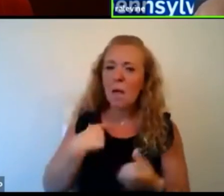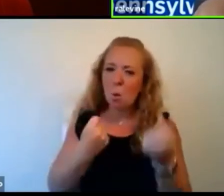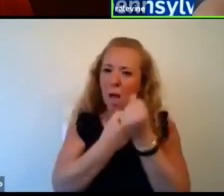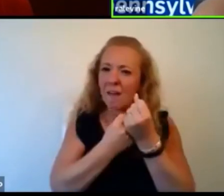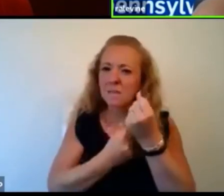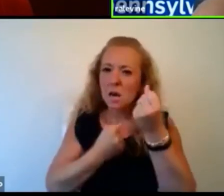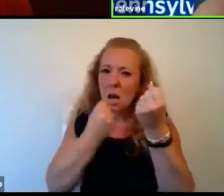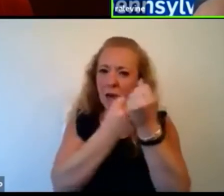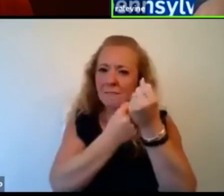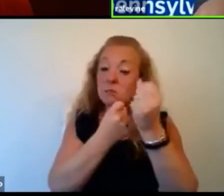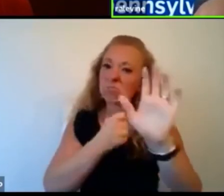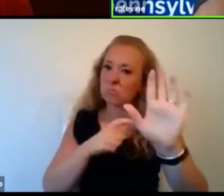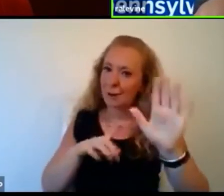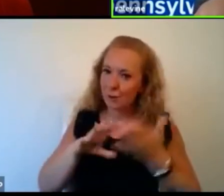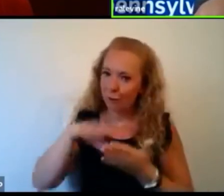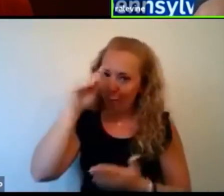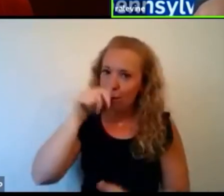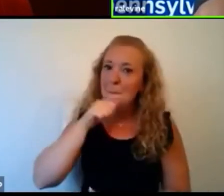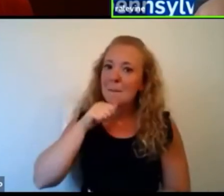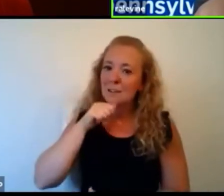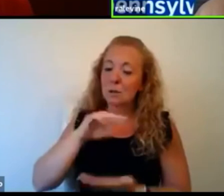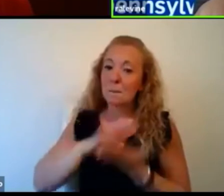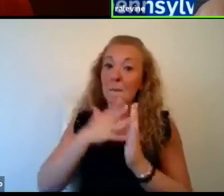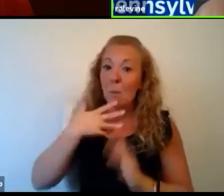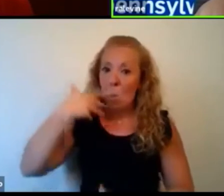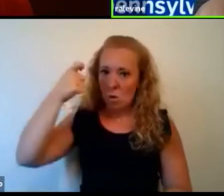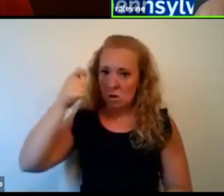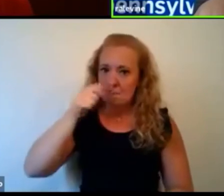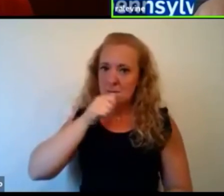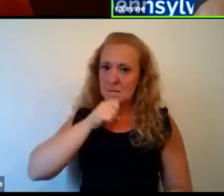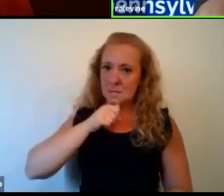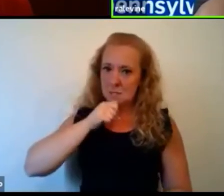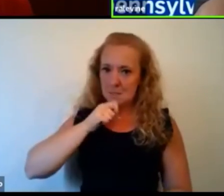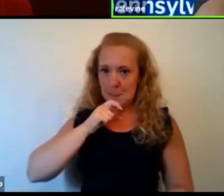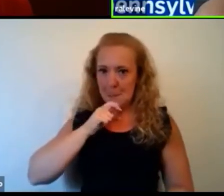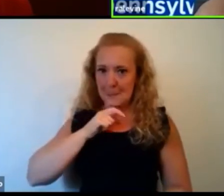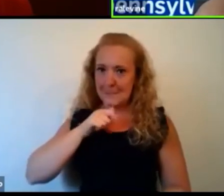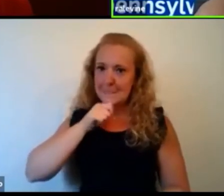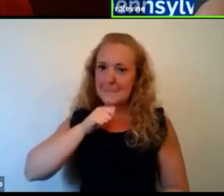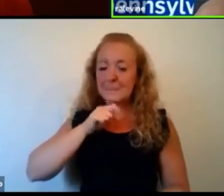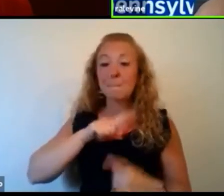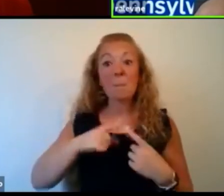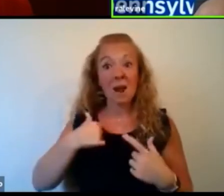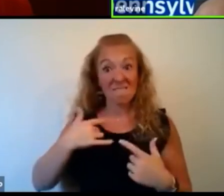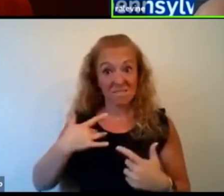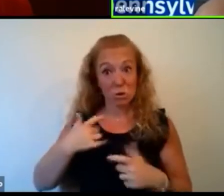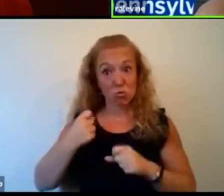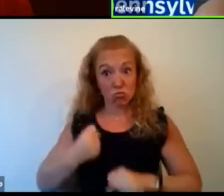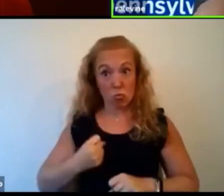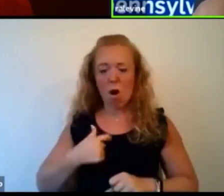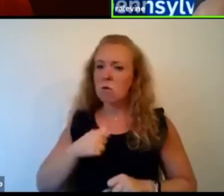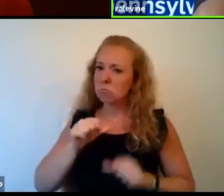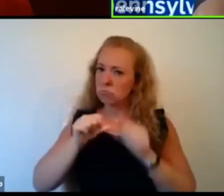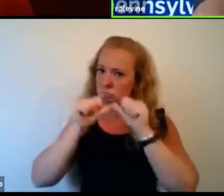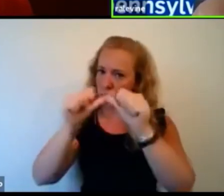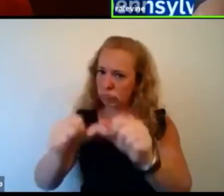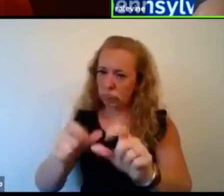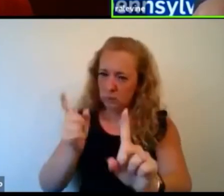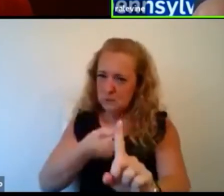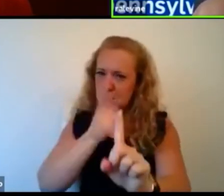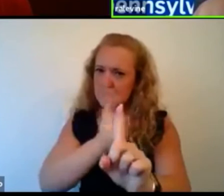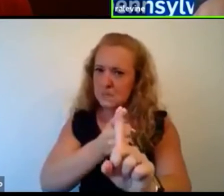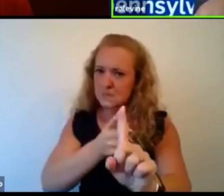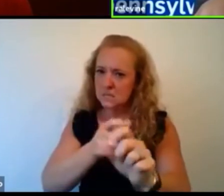to learn patience as I've gotten older. Um, things don't just happen, but if I really feel strongly enough, I will continue and I will continue